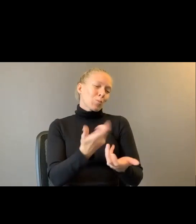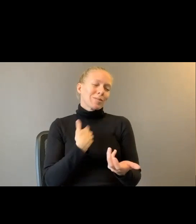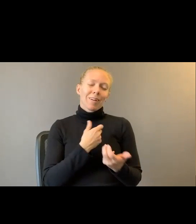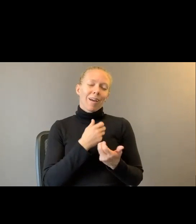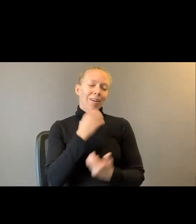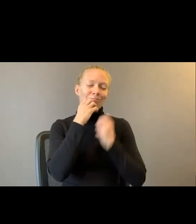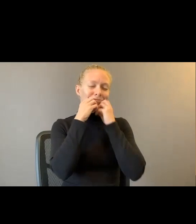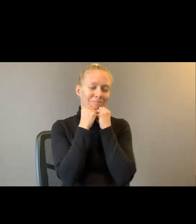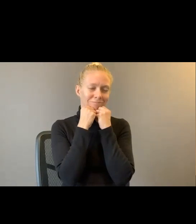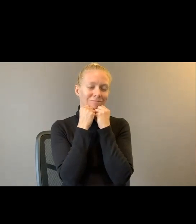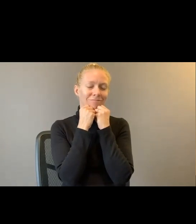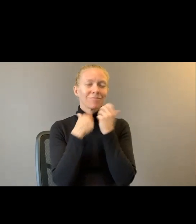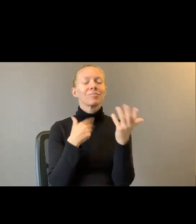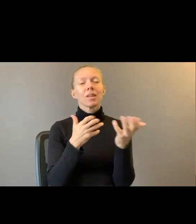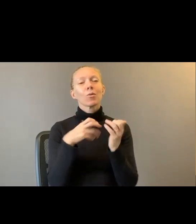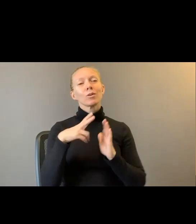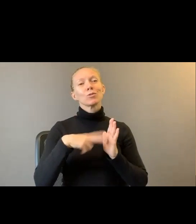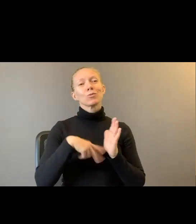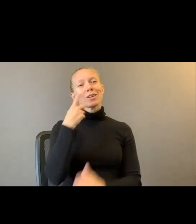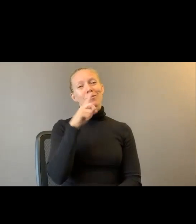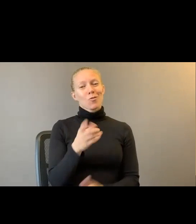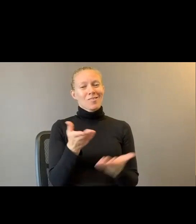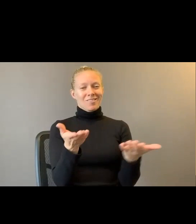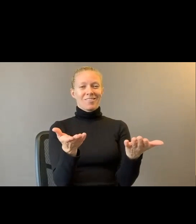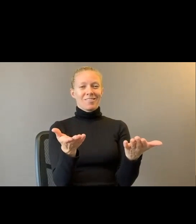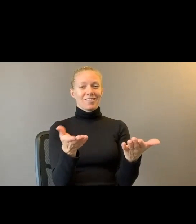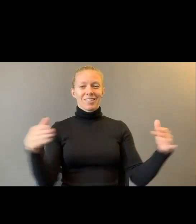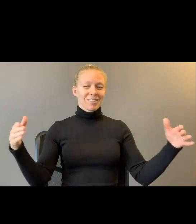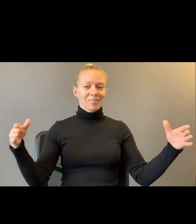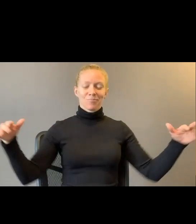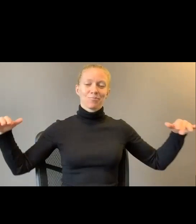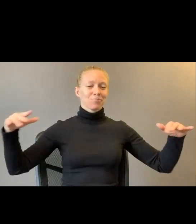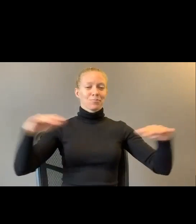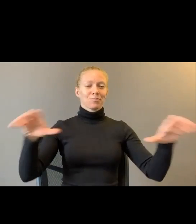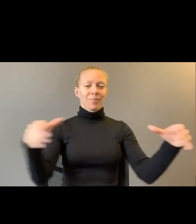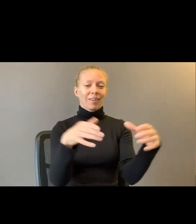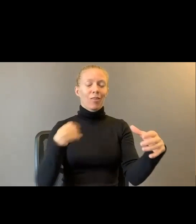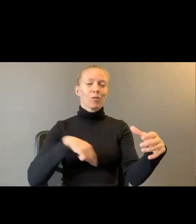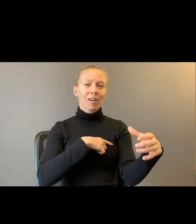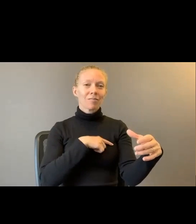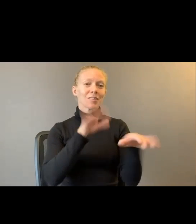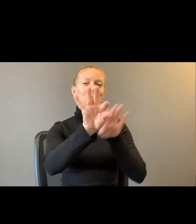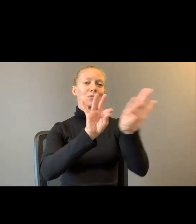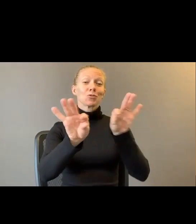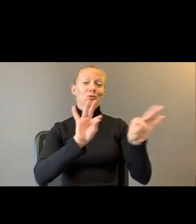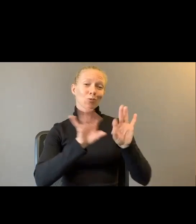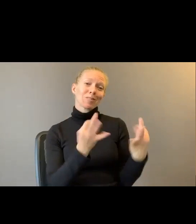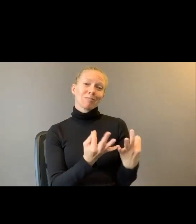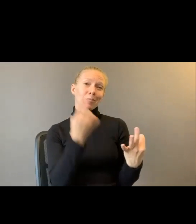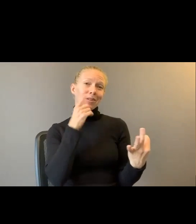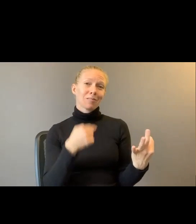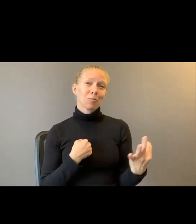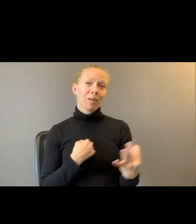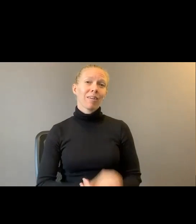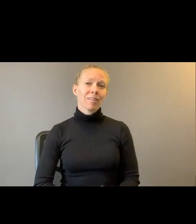I want to read it for this gathering of all of us together. Chosen family for sure for me. And